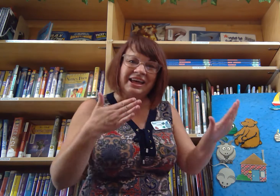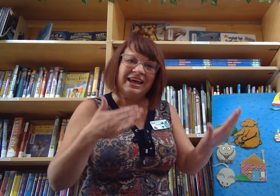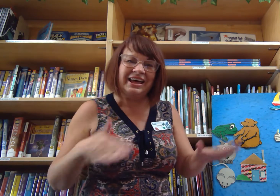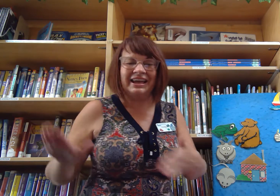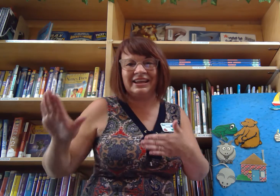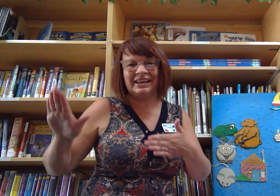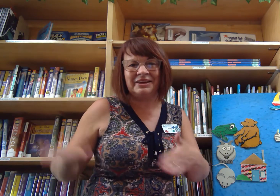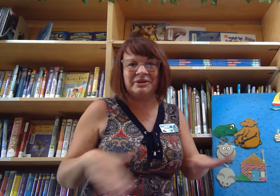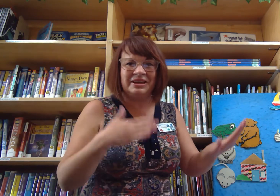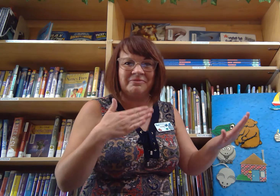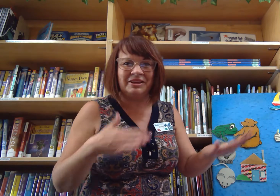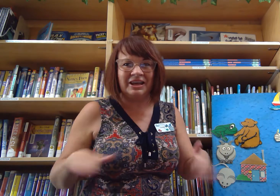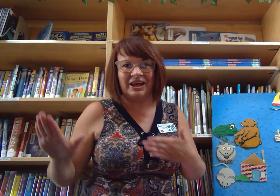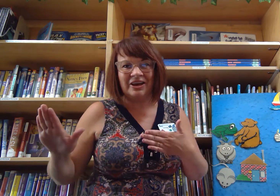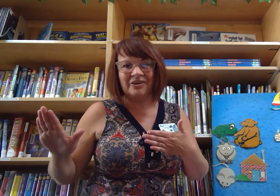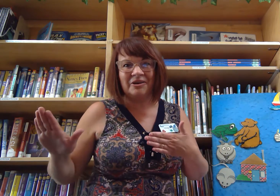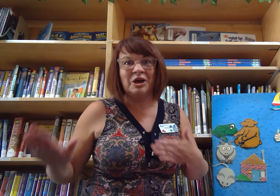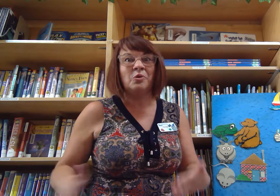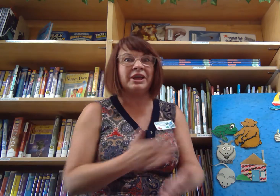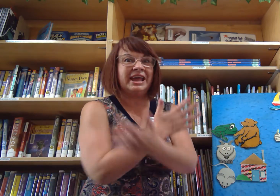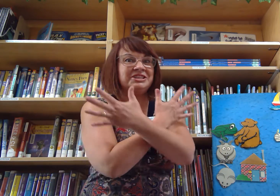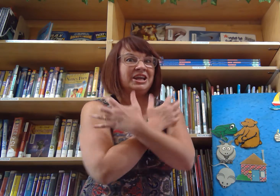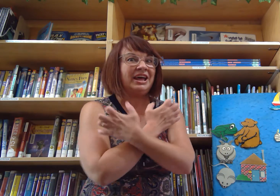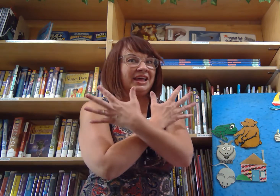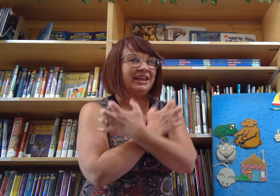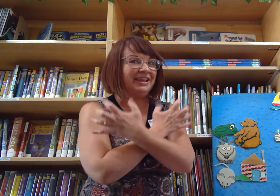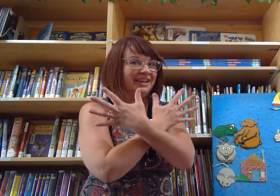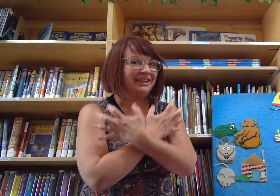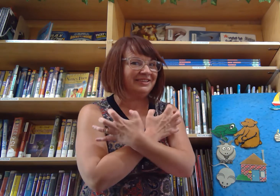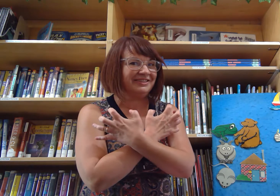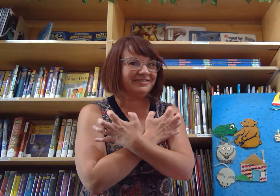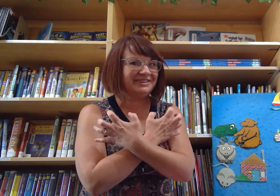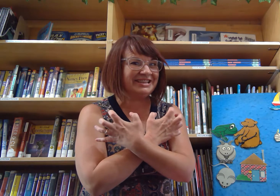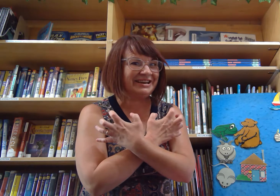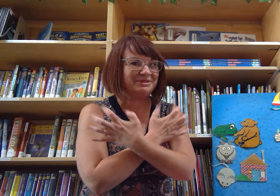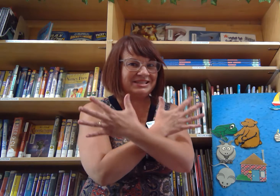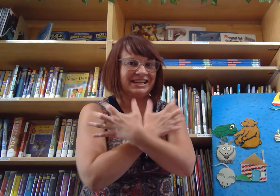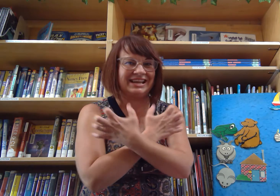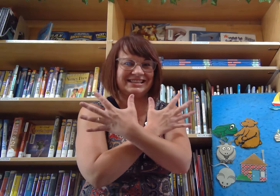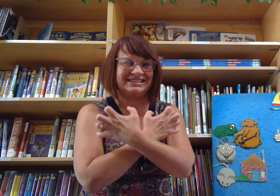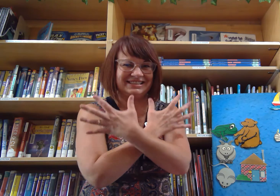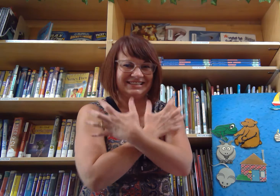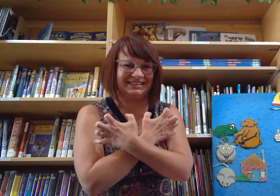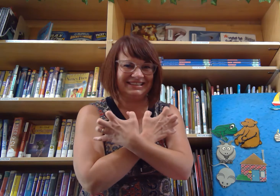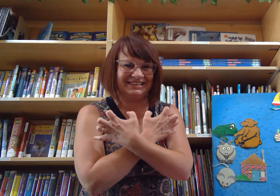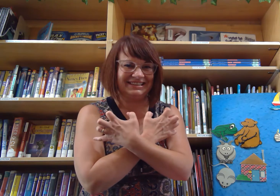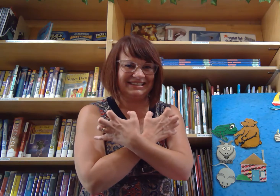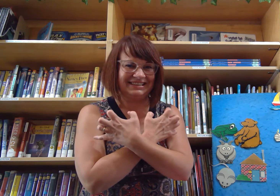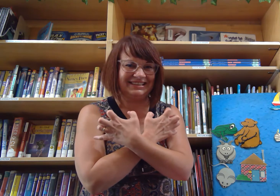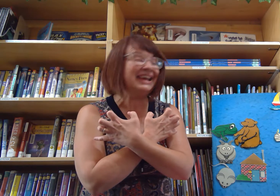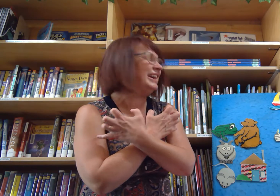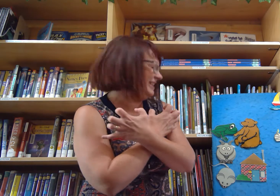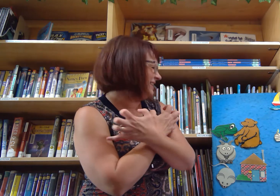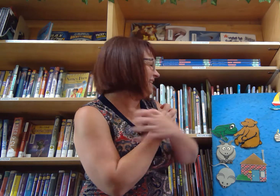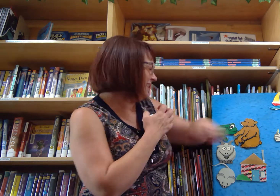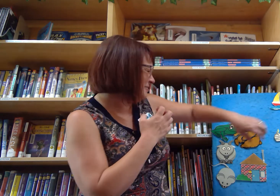A hiking we will go. We'll catch a... Uh, what's animals this? A